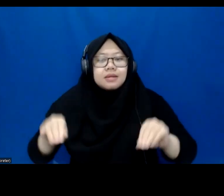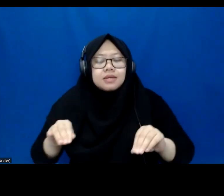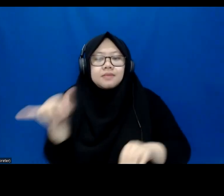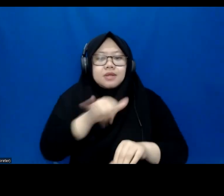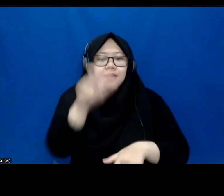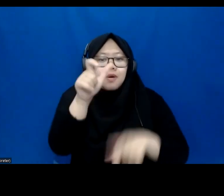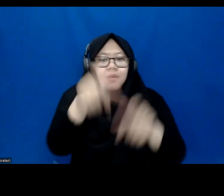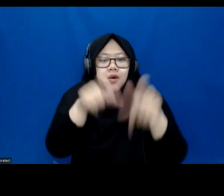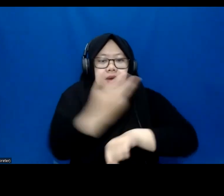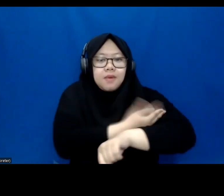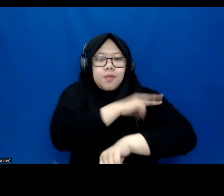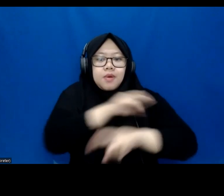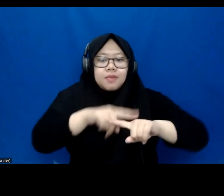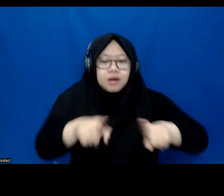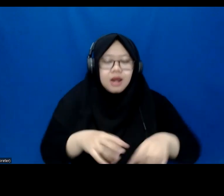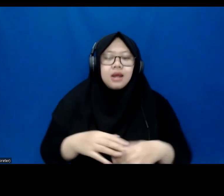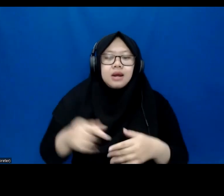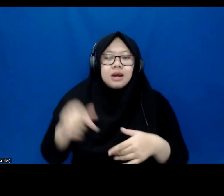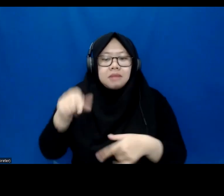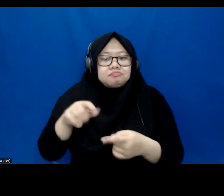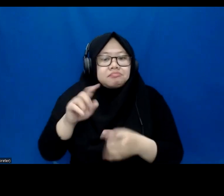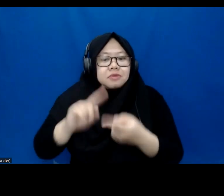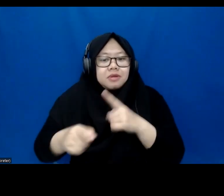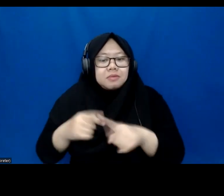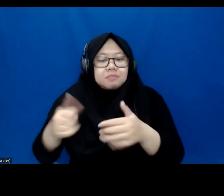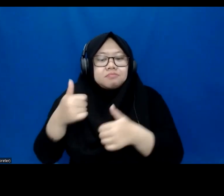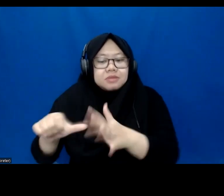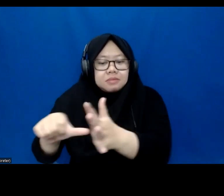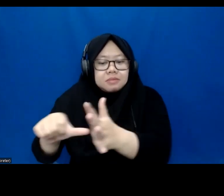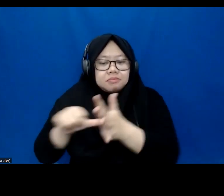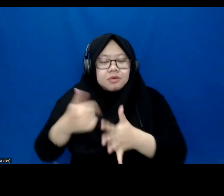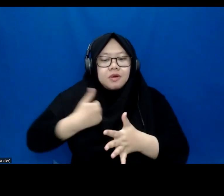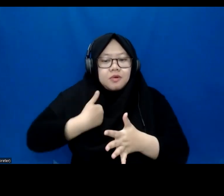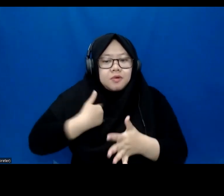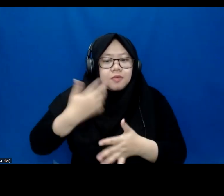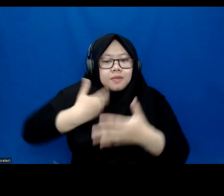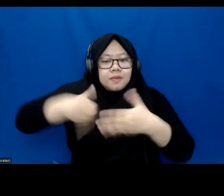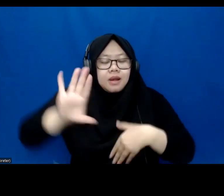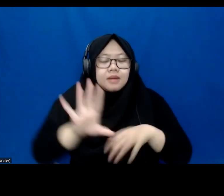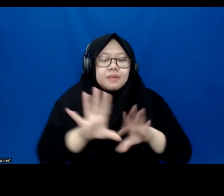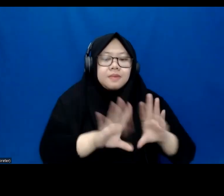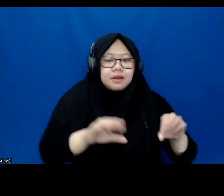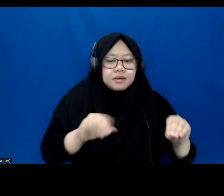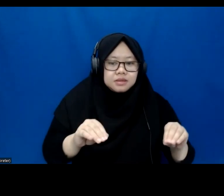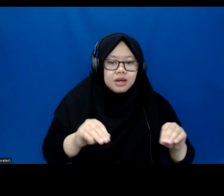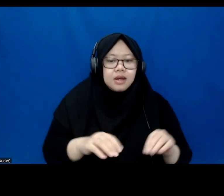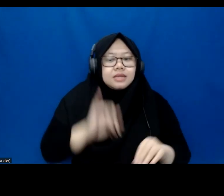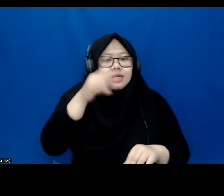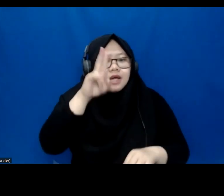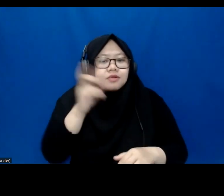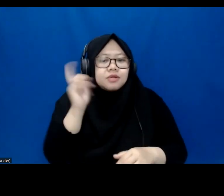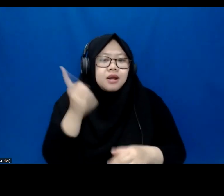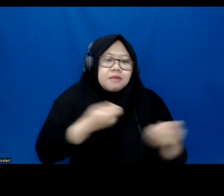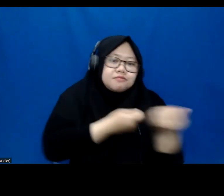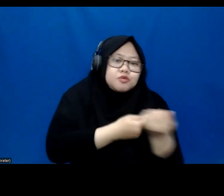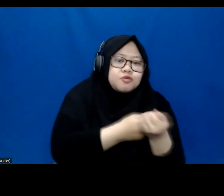they help me to empower me to be better at work. So these are some of the things which I feel that we should be thinking about, that we